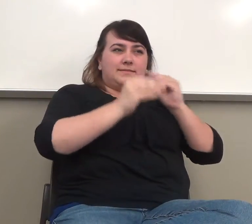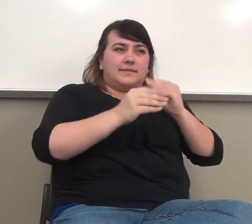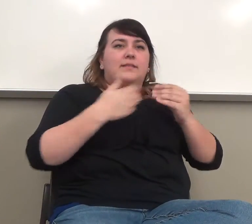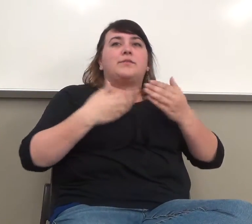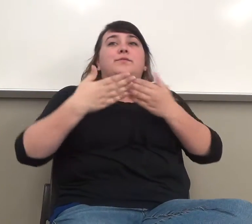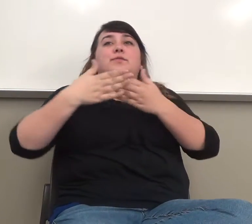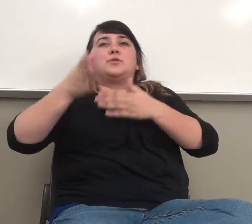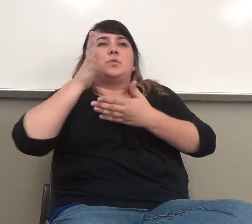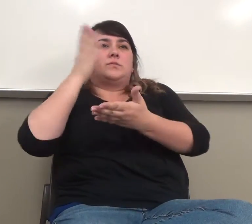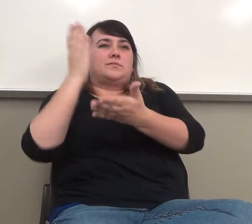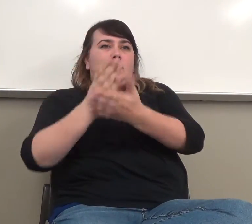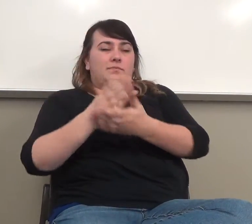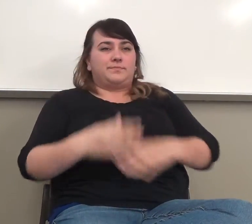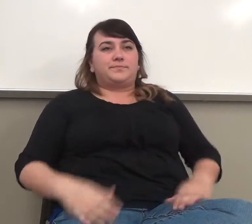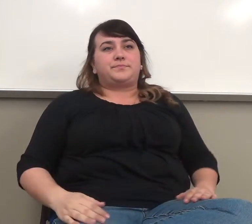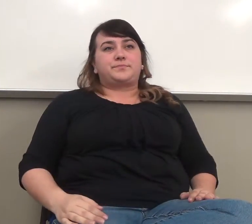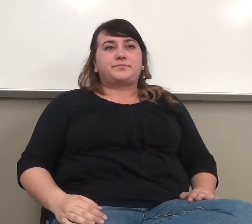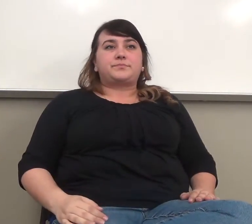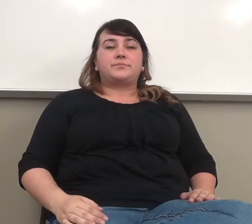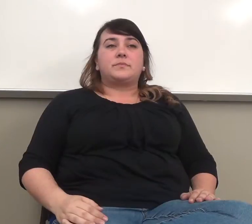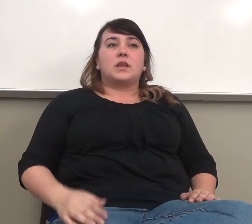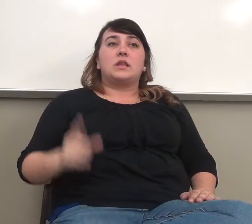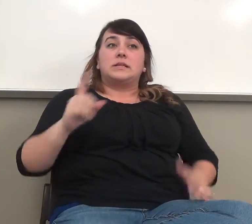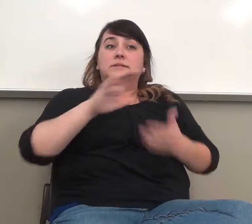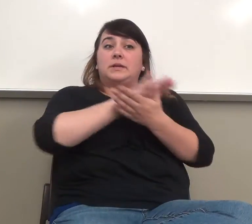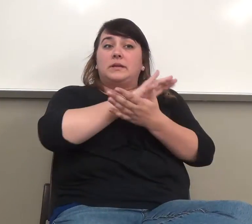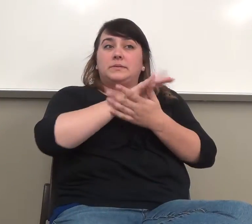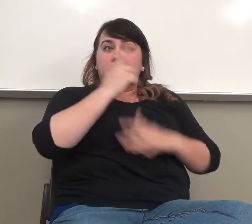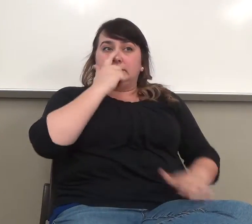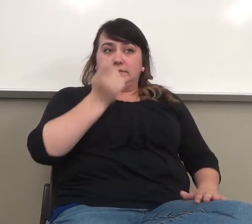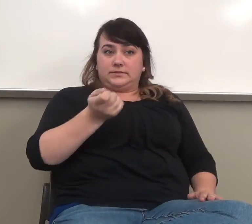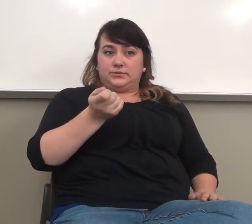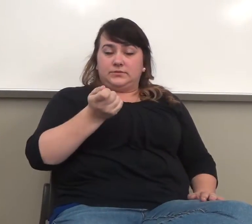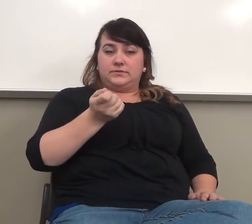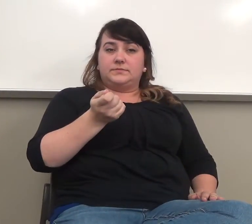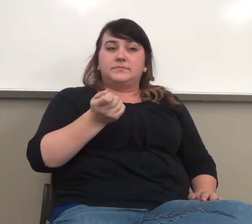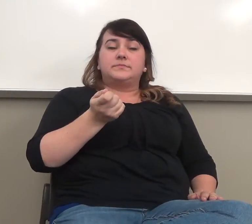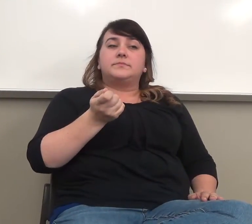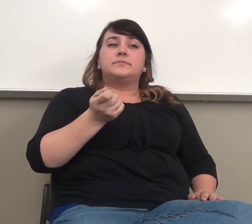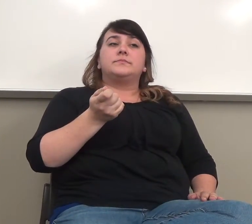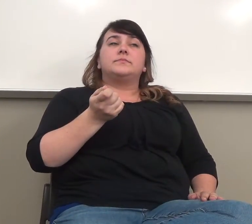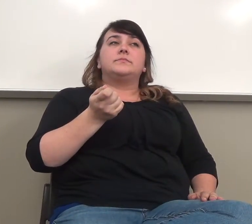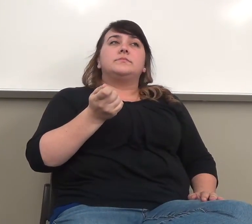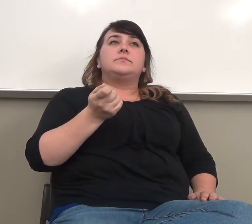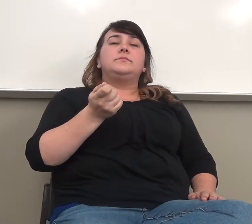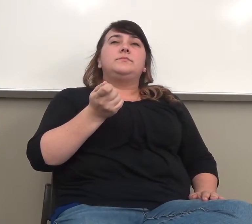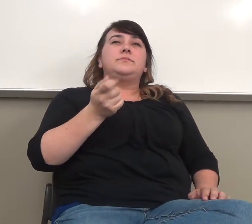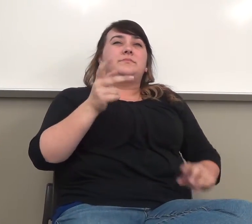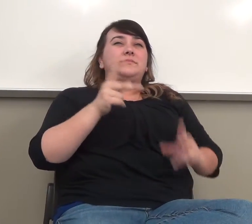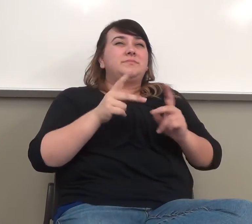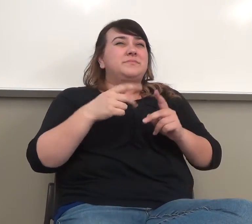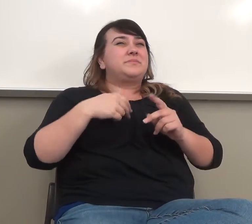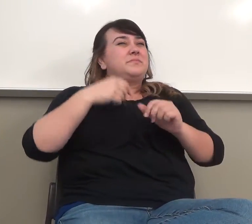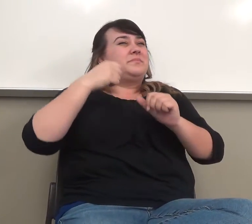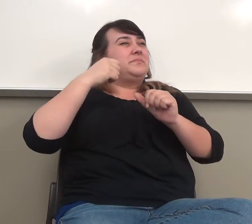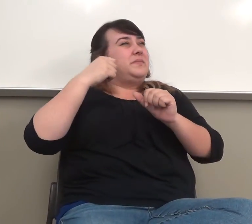interesting thing about this paper, and I didn't remember, I didn't say